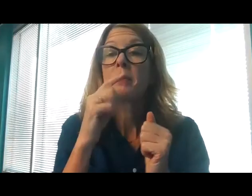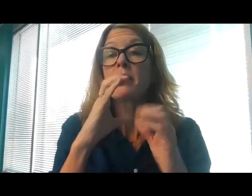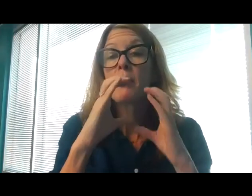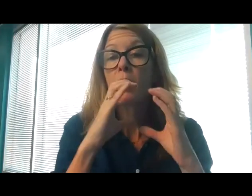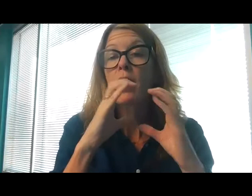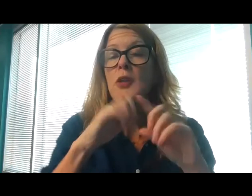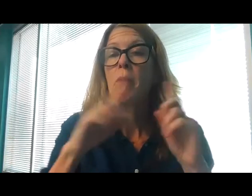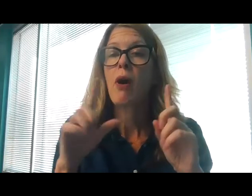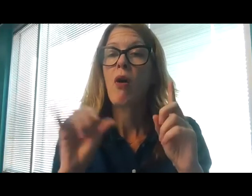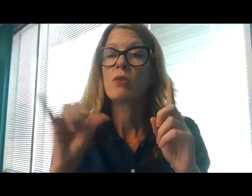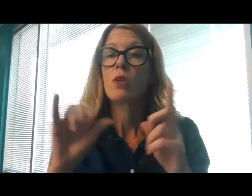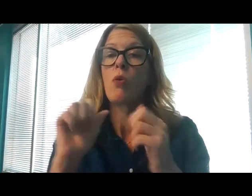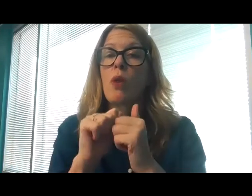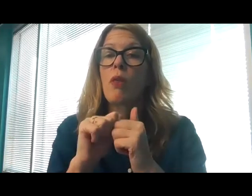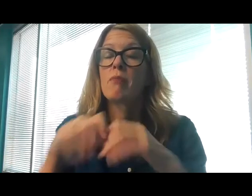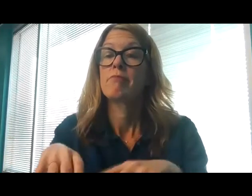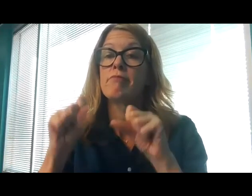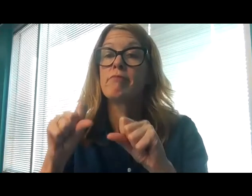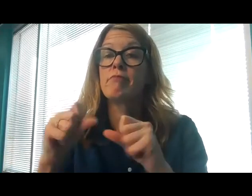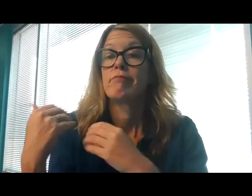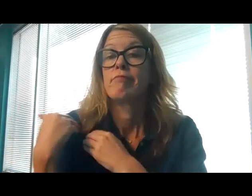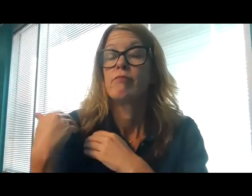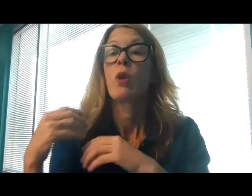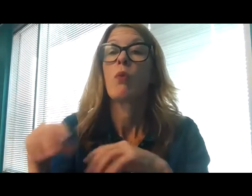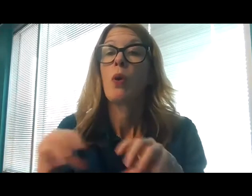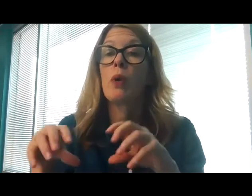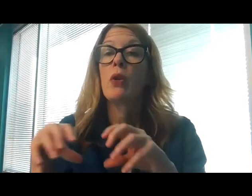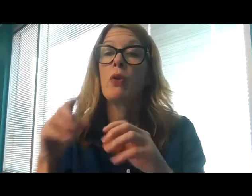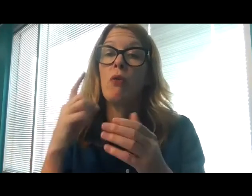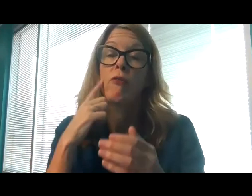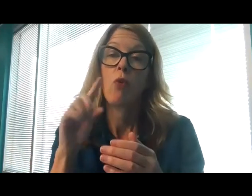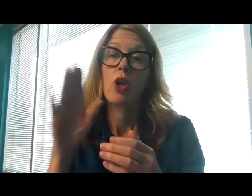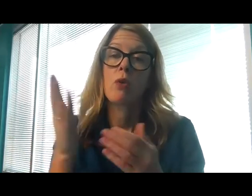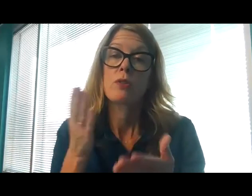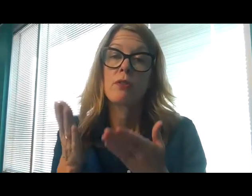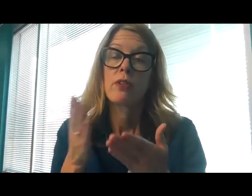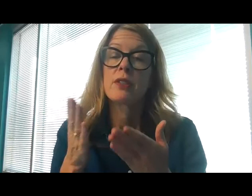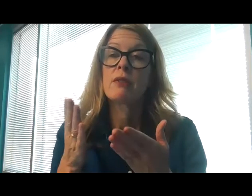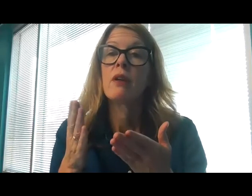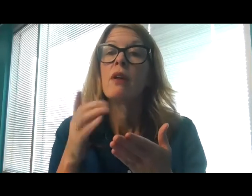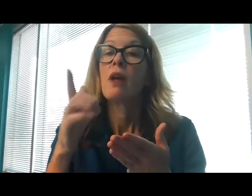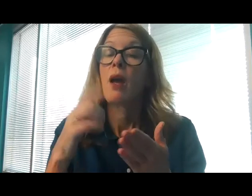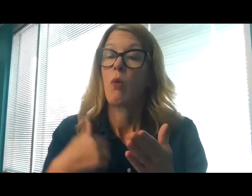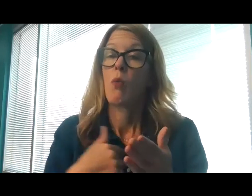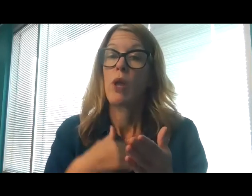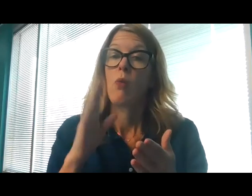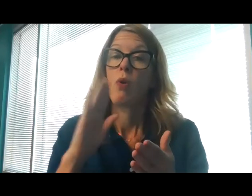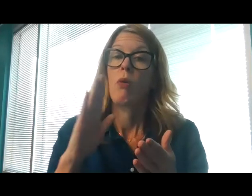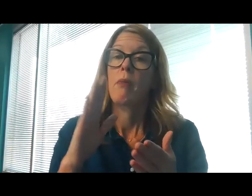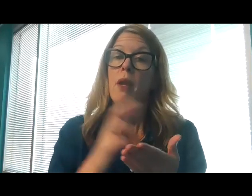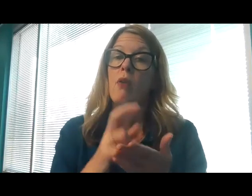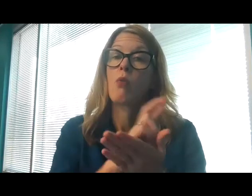lives, by giving up ourselves to your service, and by walking before you in holiness and righteousness